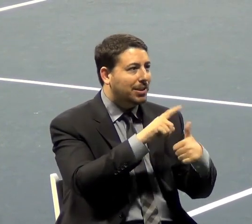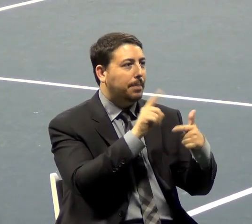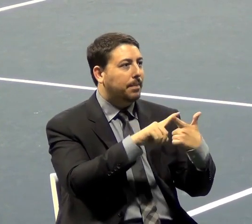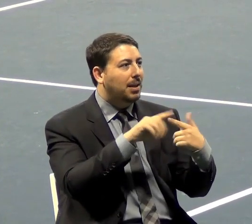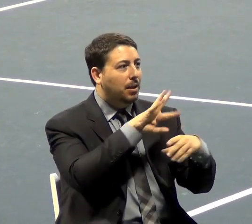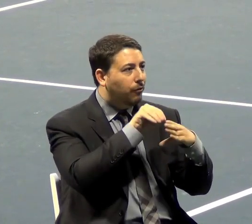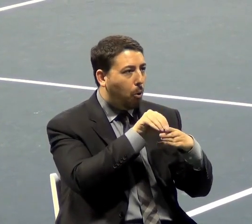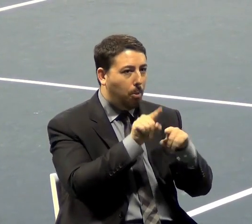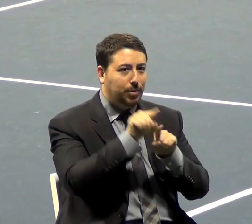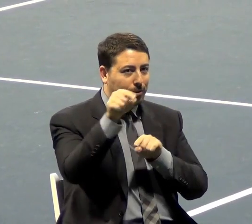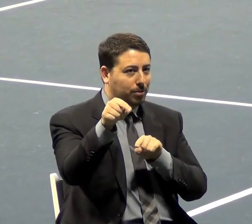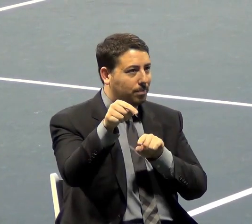occupation.